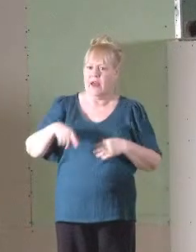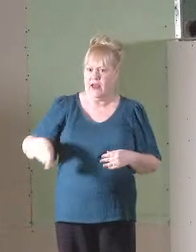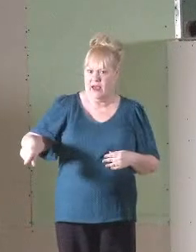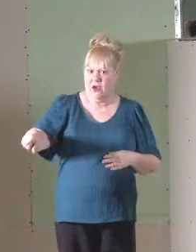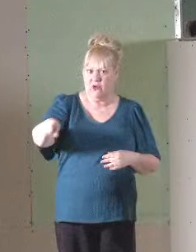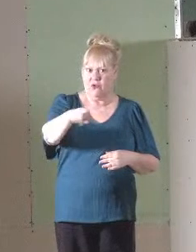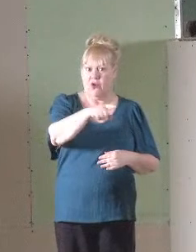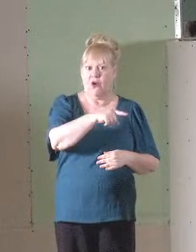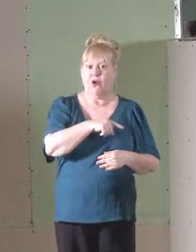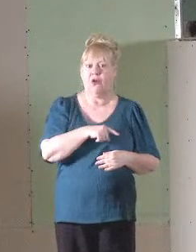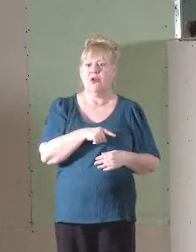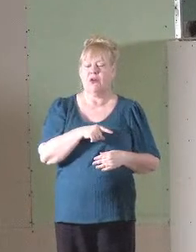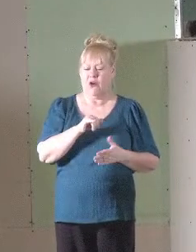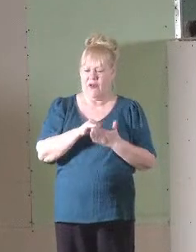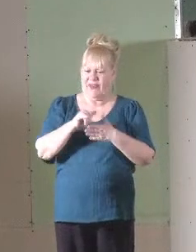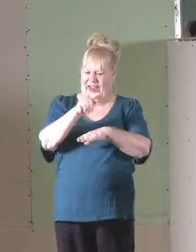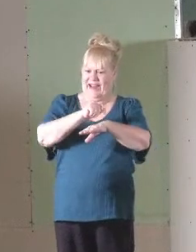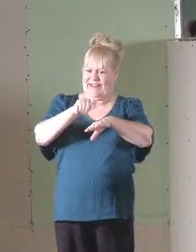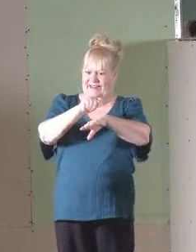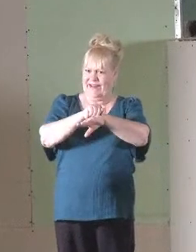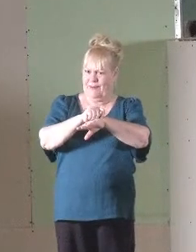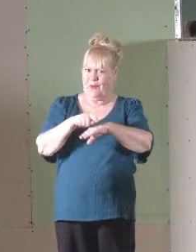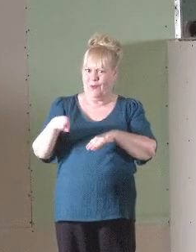are that temple.